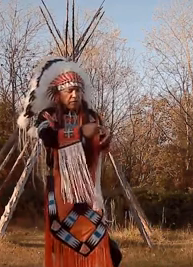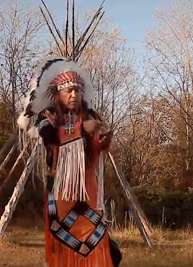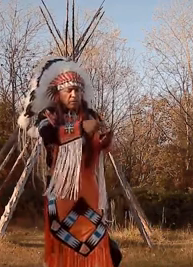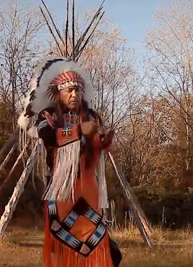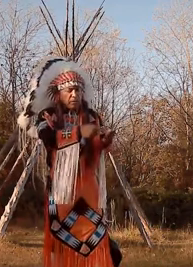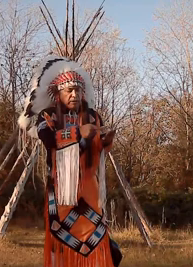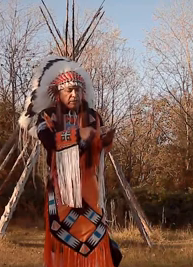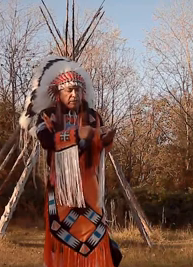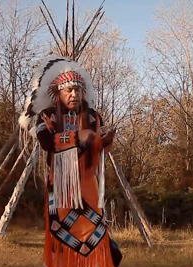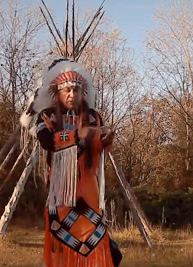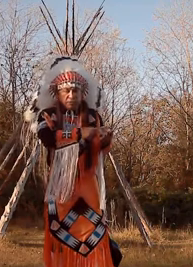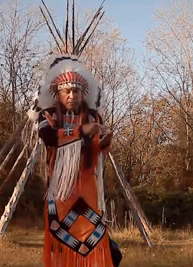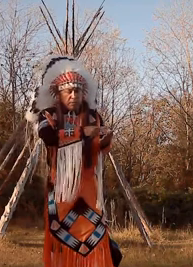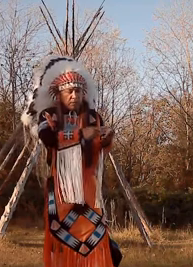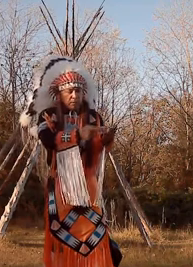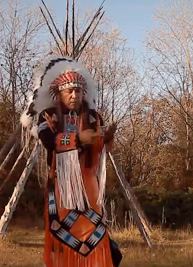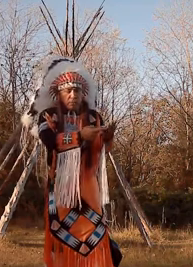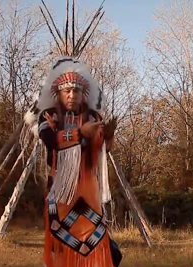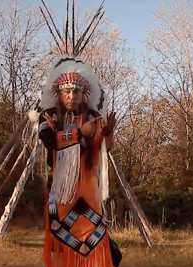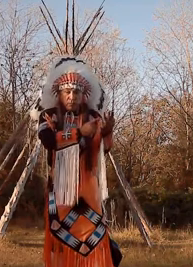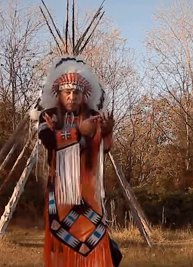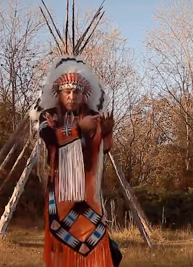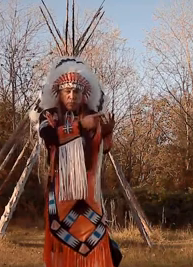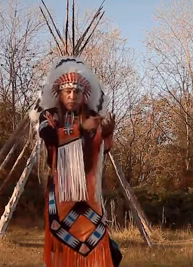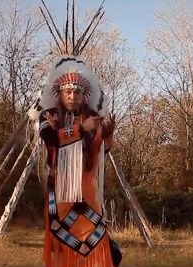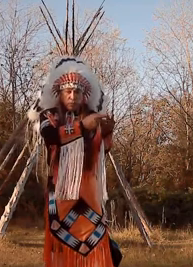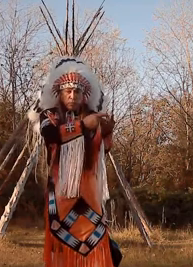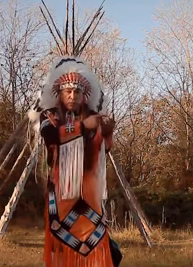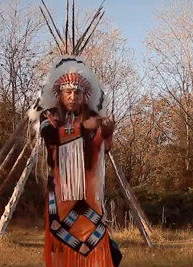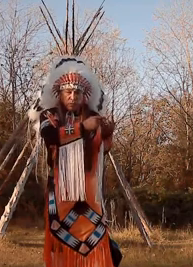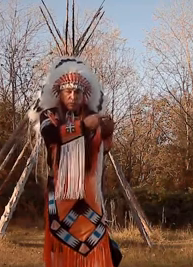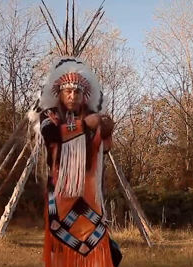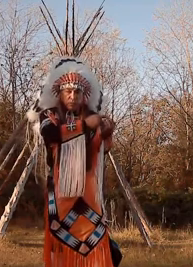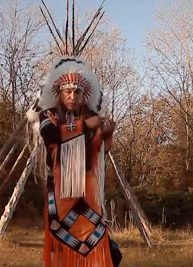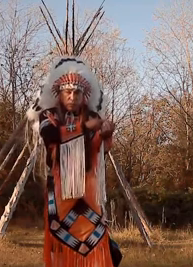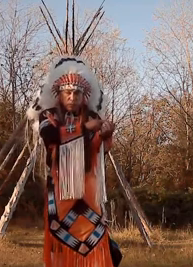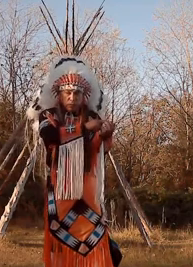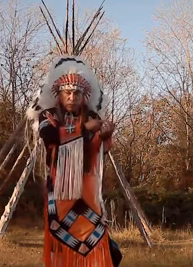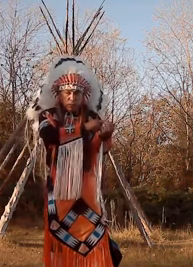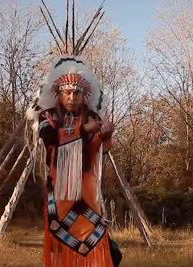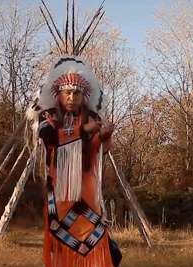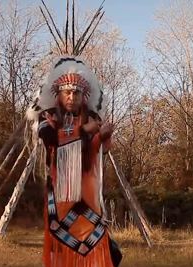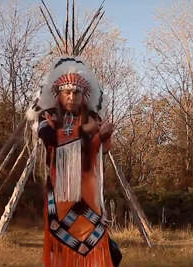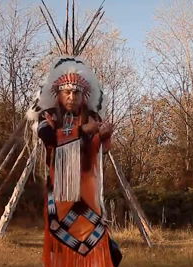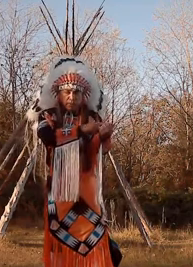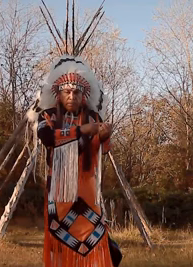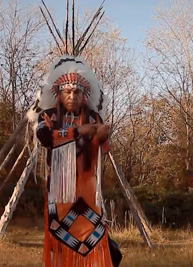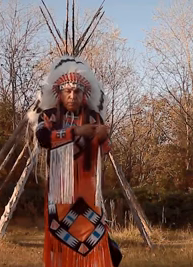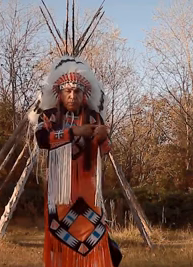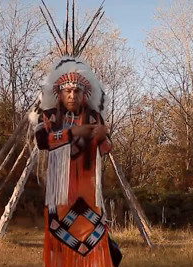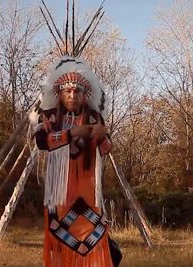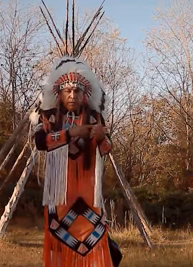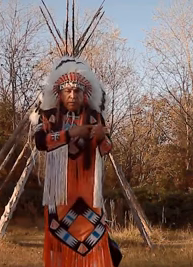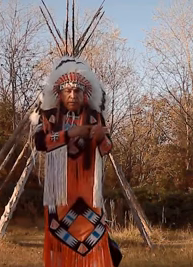by your finger. One horse, two horse, three horse, four horse. If you want to trade,